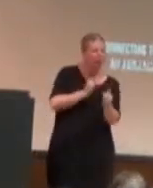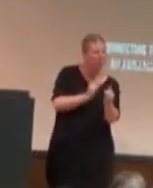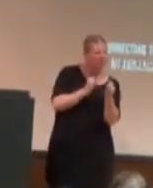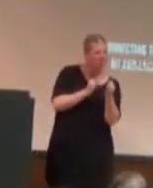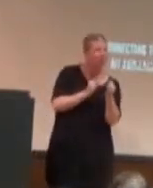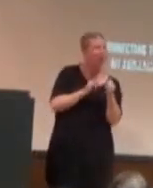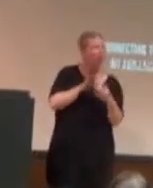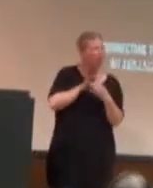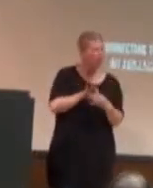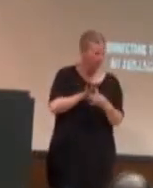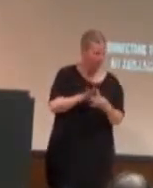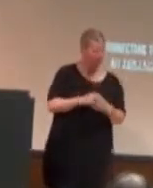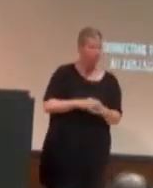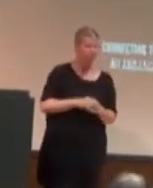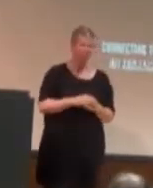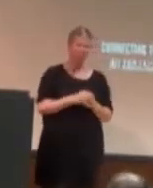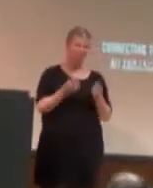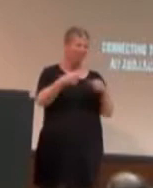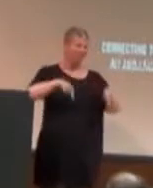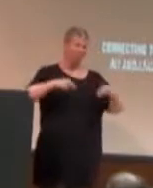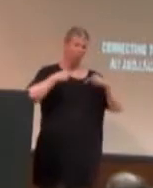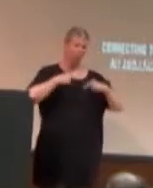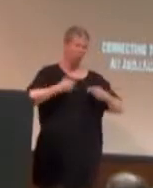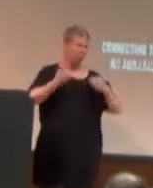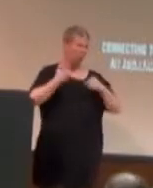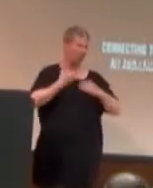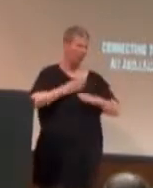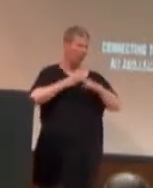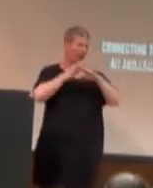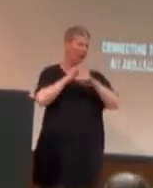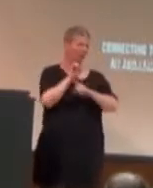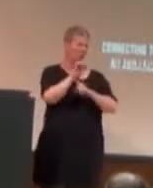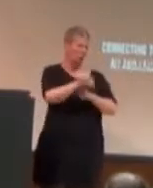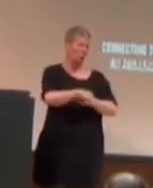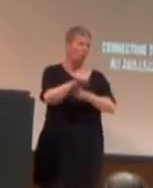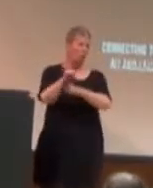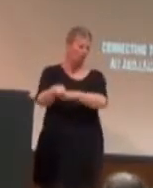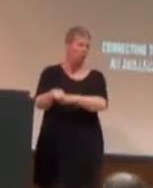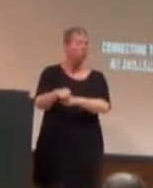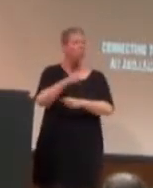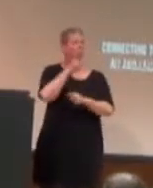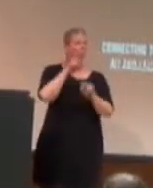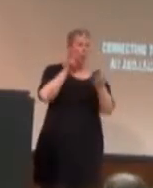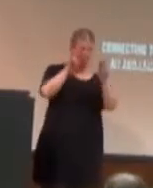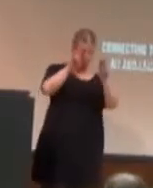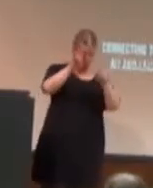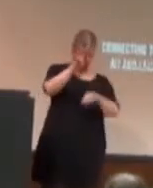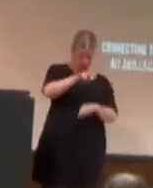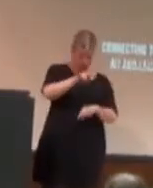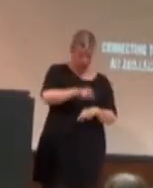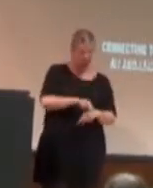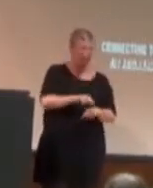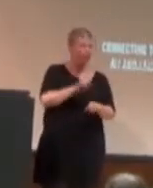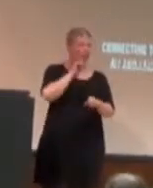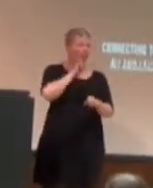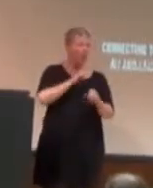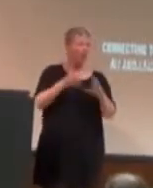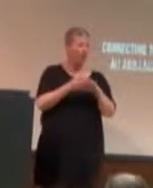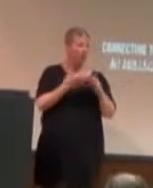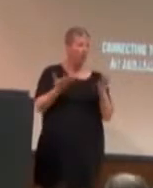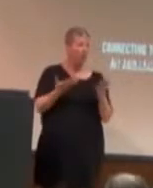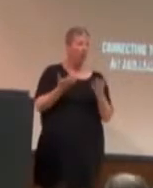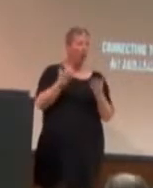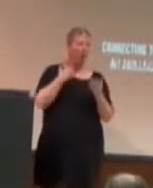all people overcome obstacles. Viewers relate well to these stories. Viewers love stories about overcoming obstacles.